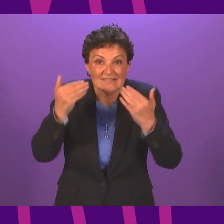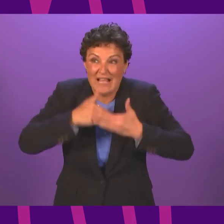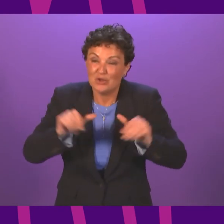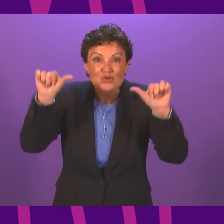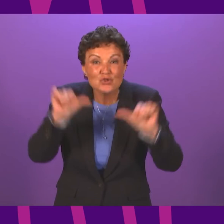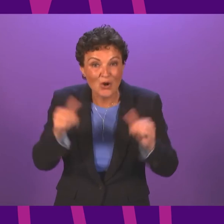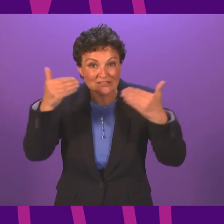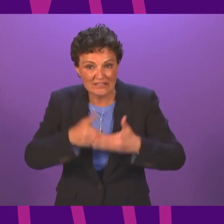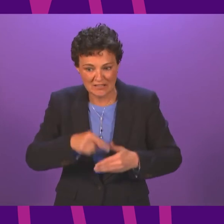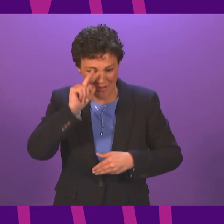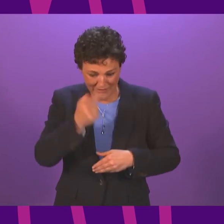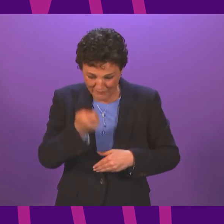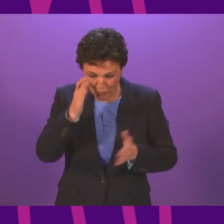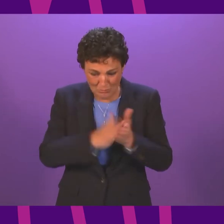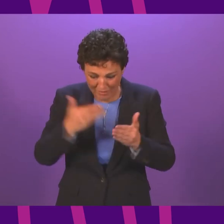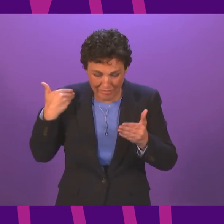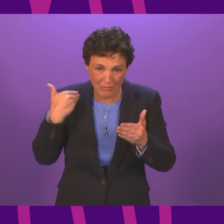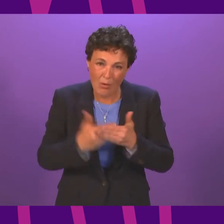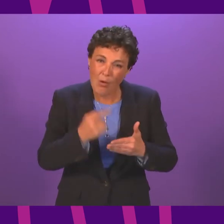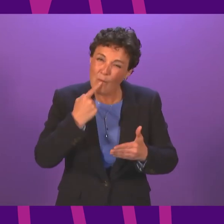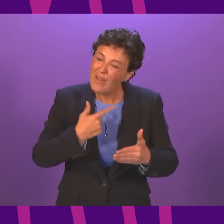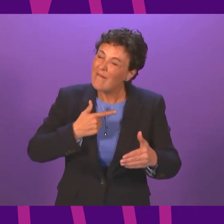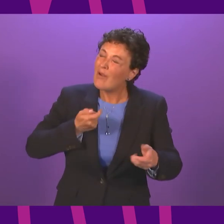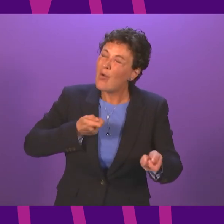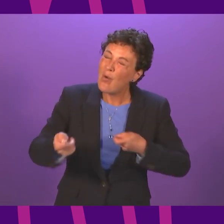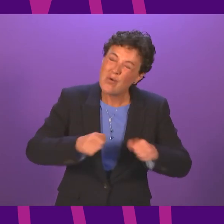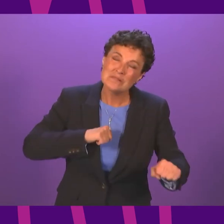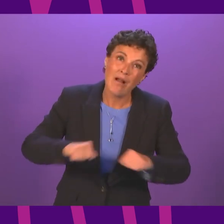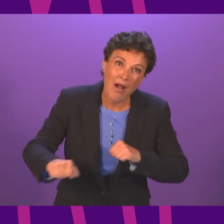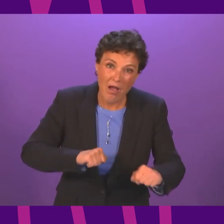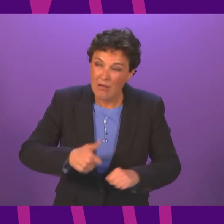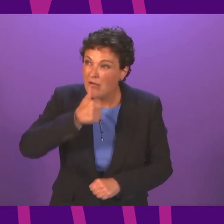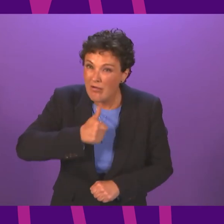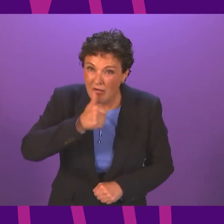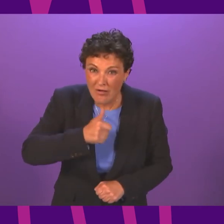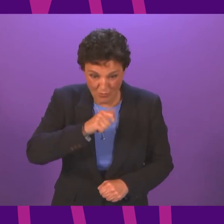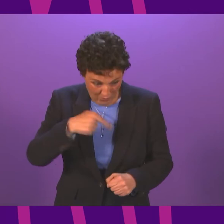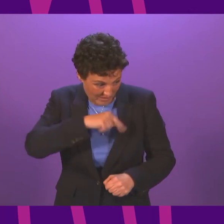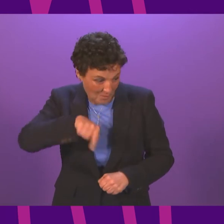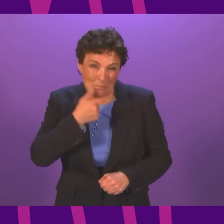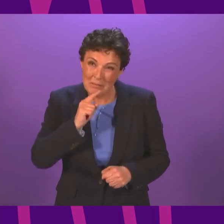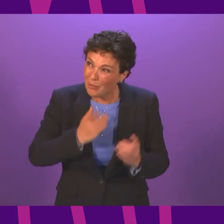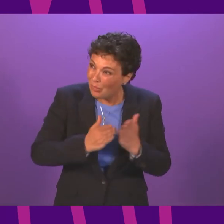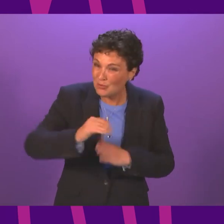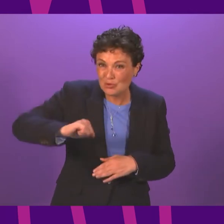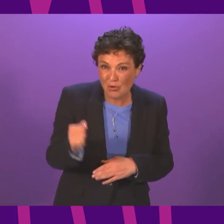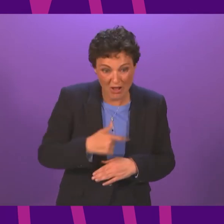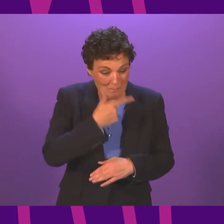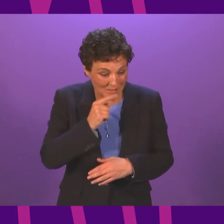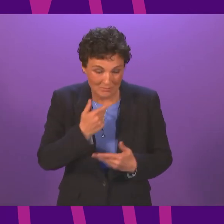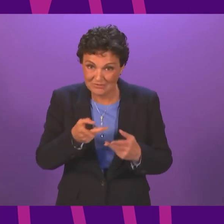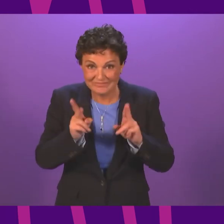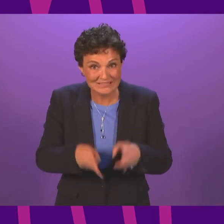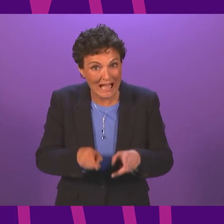endured restrictions that would have been considered impossible just two years ago. The pain suffered and the people lost along the way